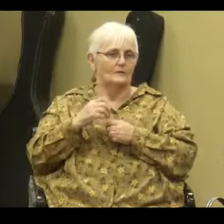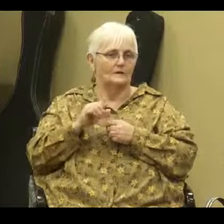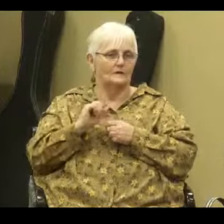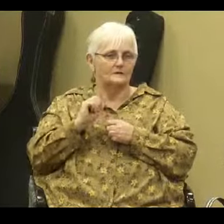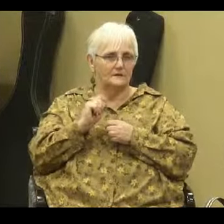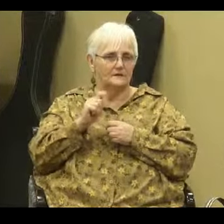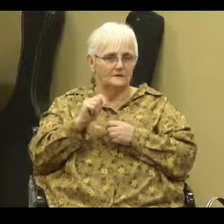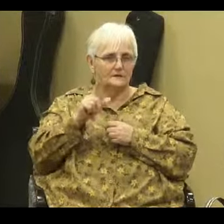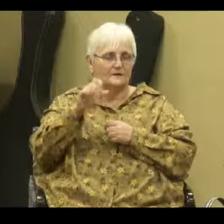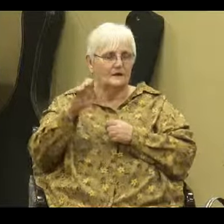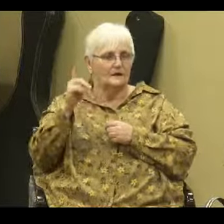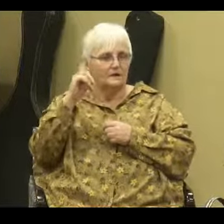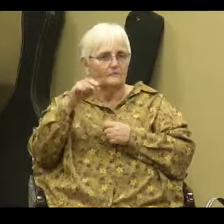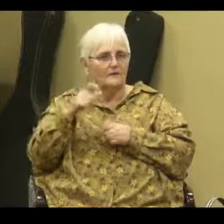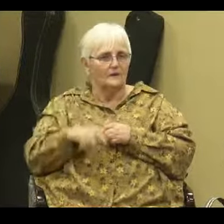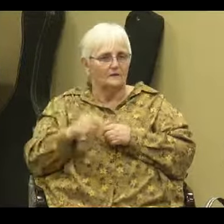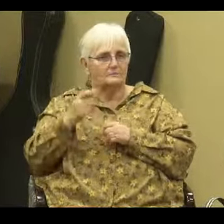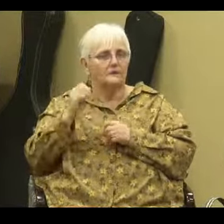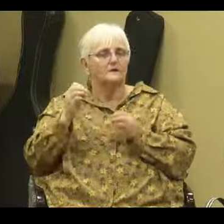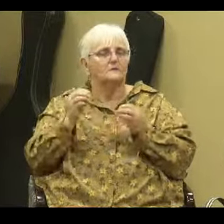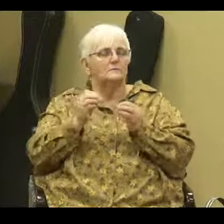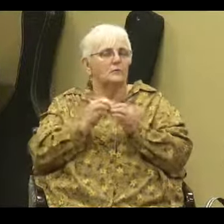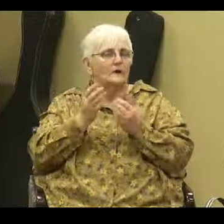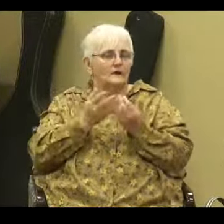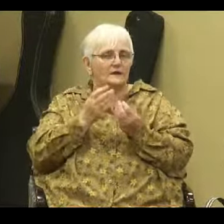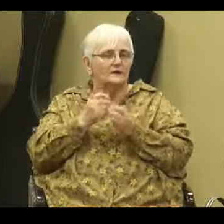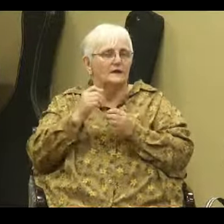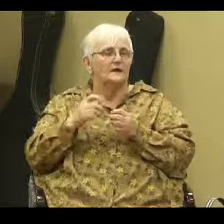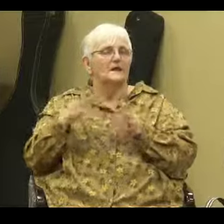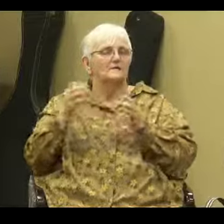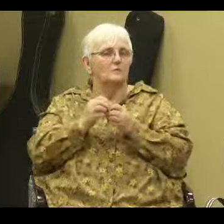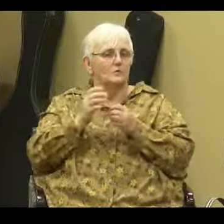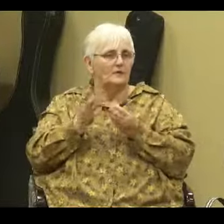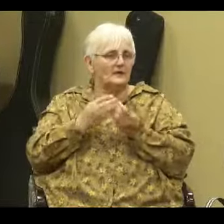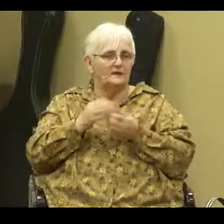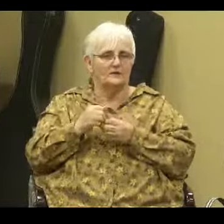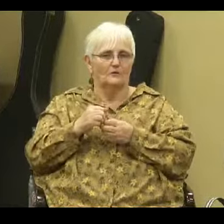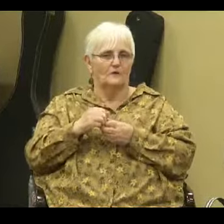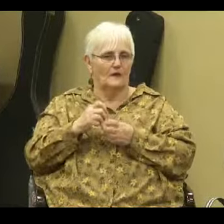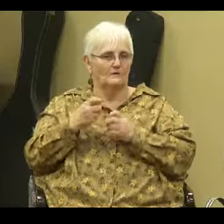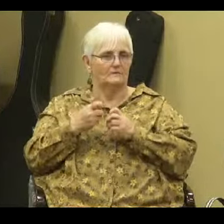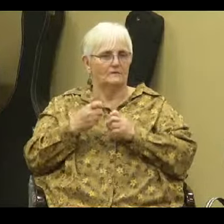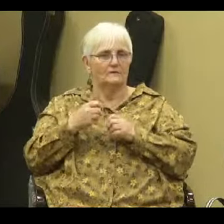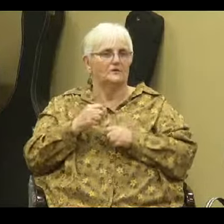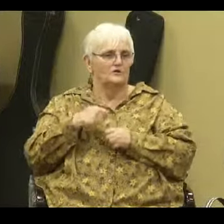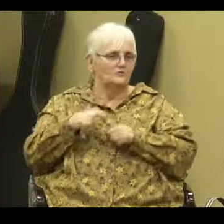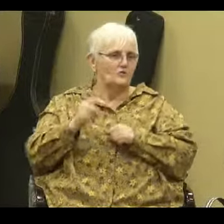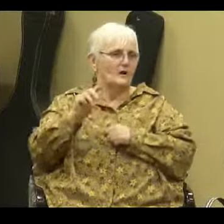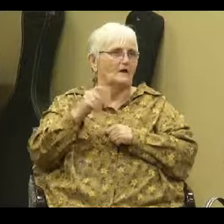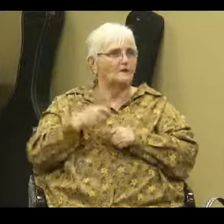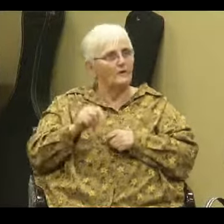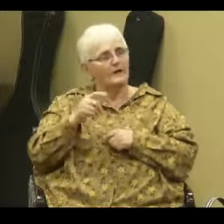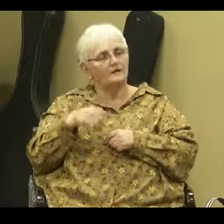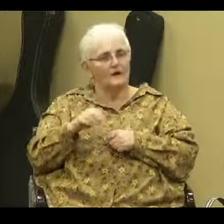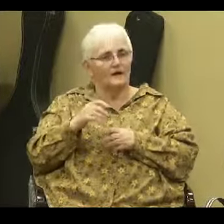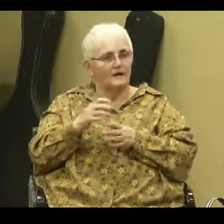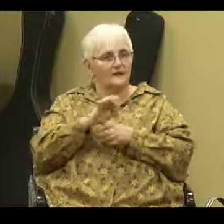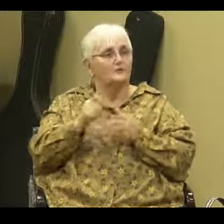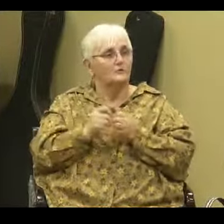less because it was easier life's easier when you don't have to try right I mean it catches up to you as you get older and there are